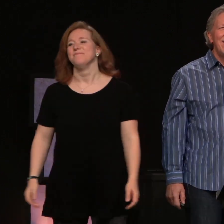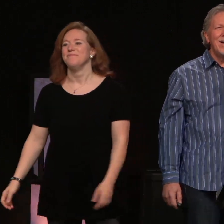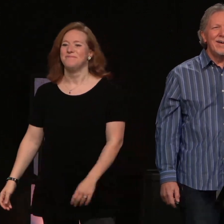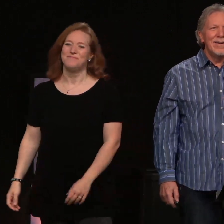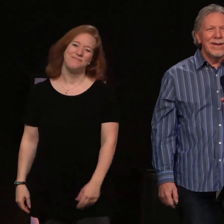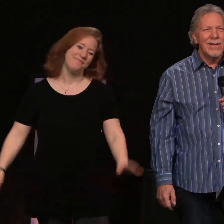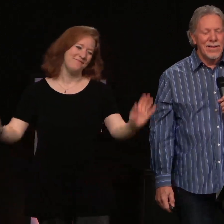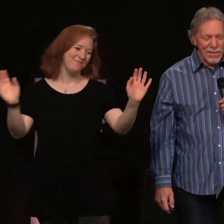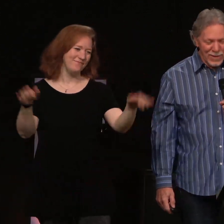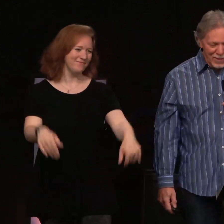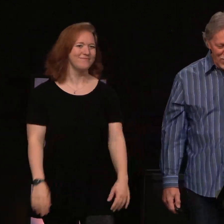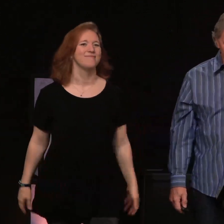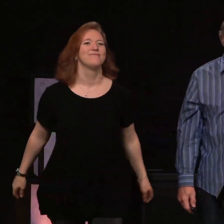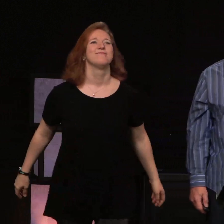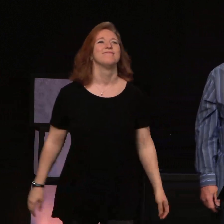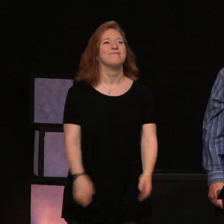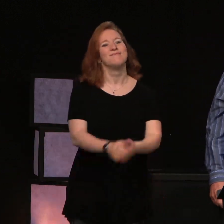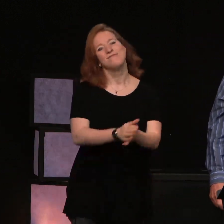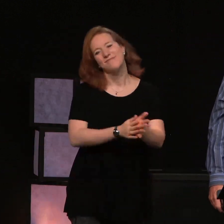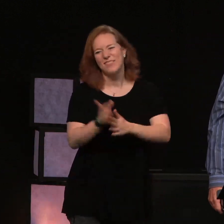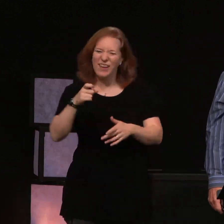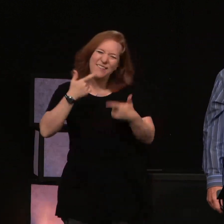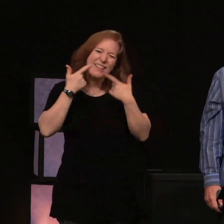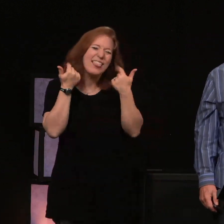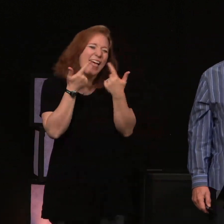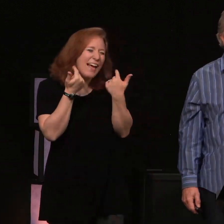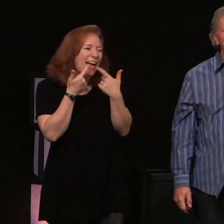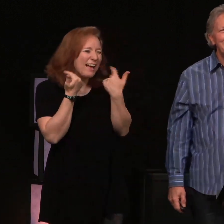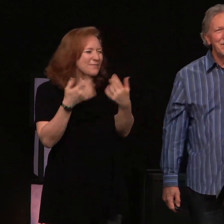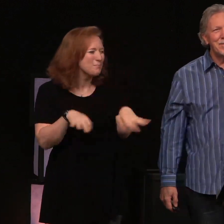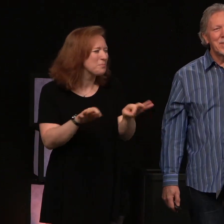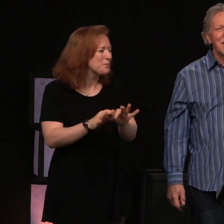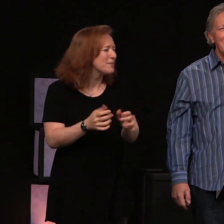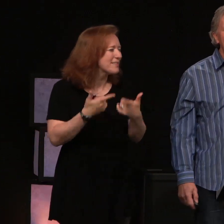Oh, we have to laugh a little bit, you know.